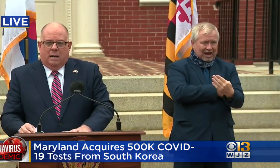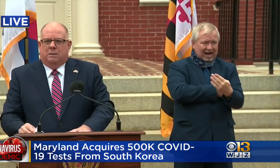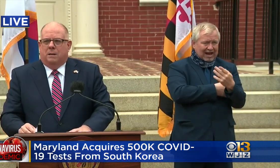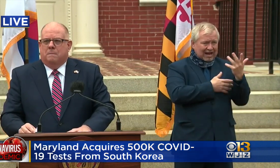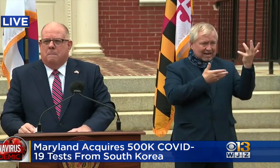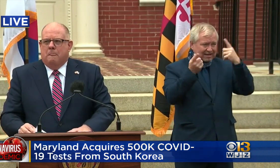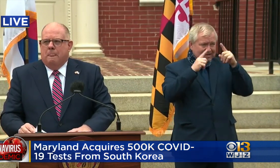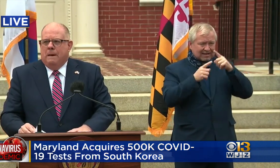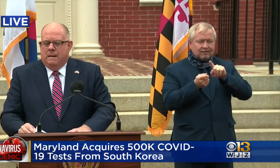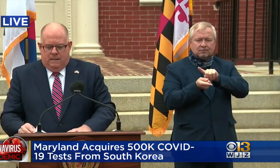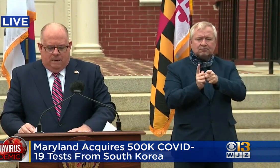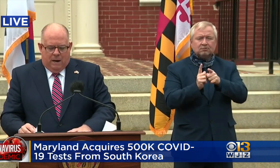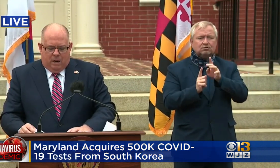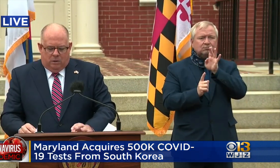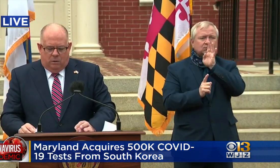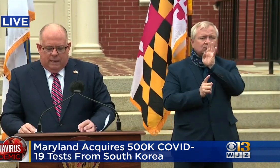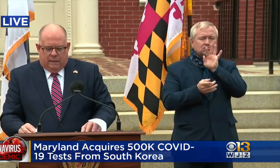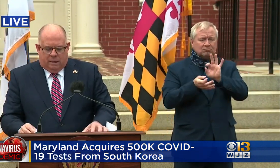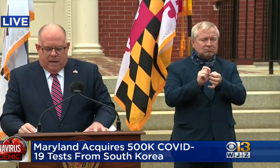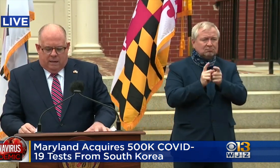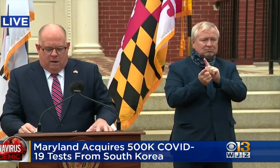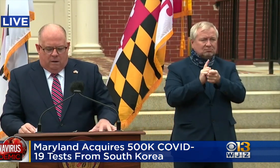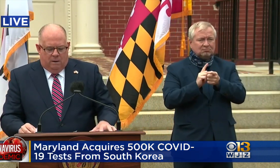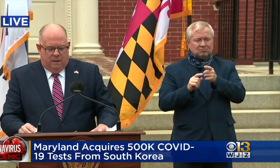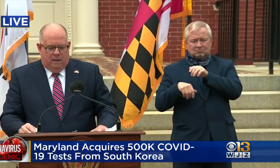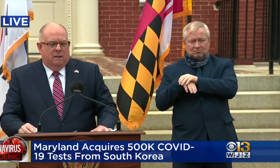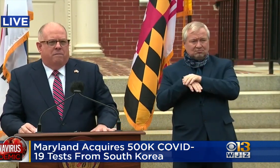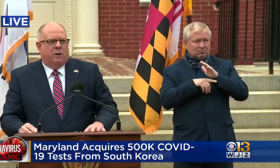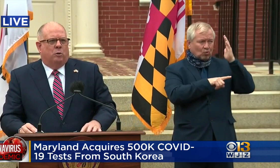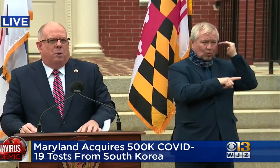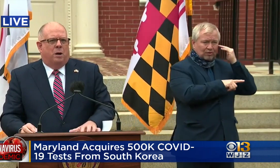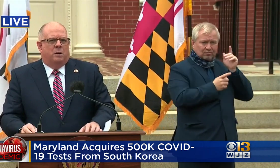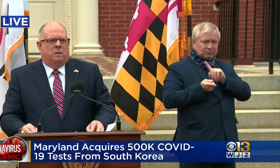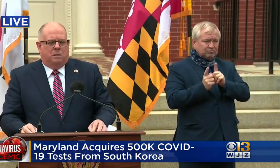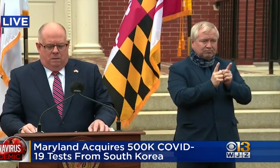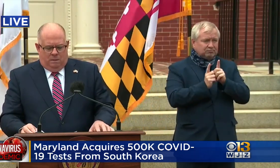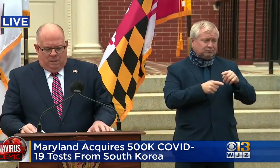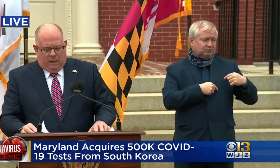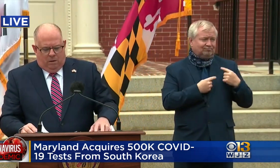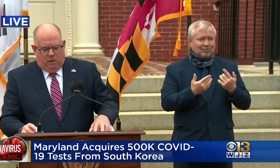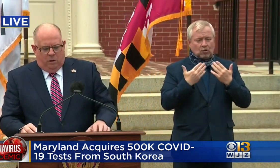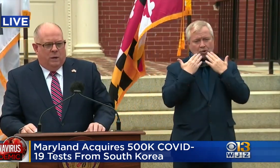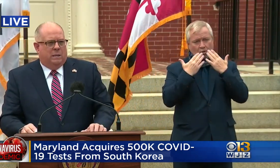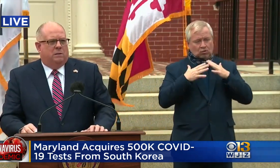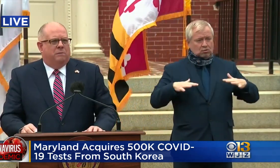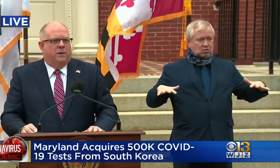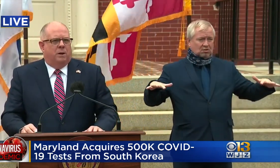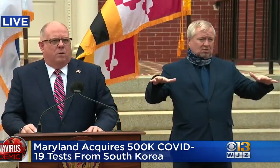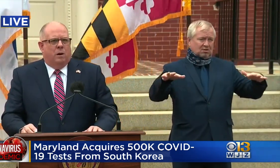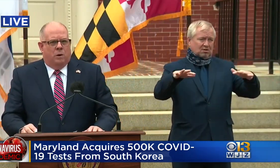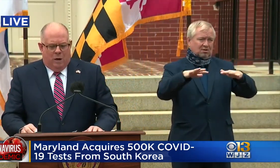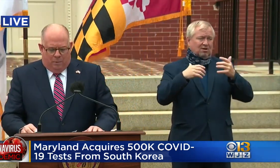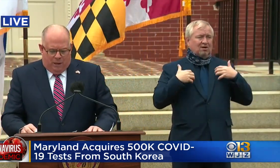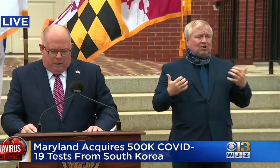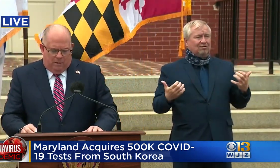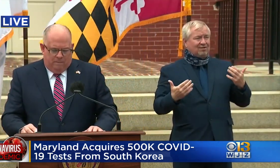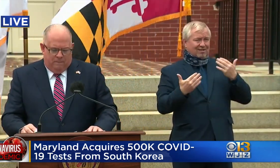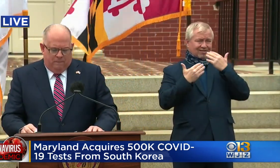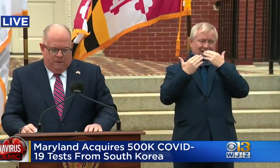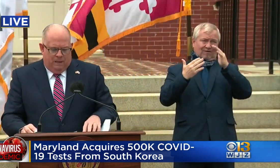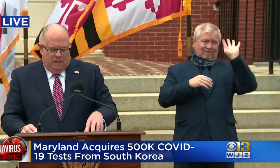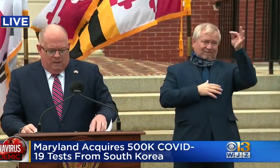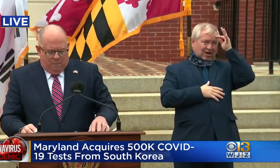entire process. I'd also like to thank our federal partners here in the U.S. for their cooperation.